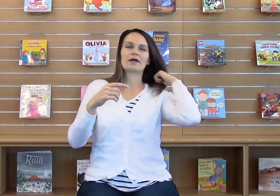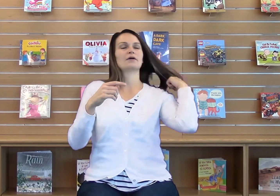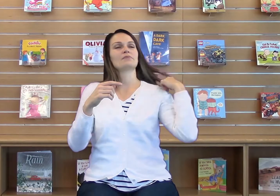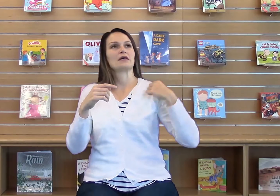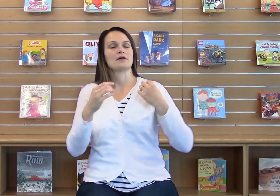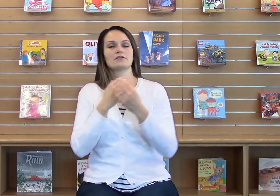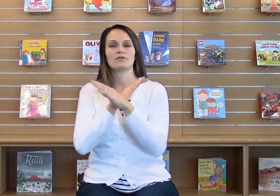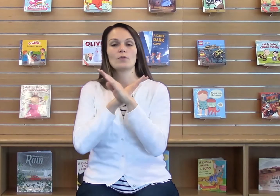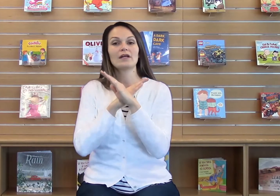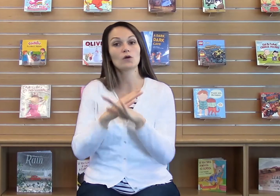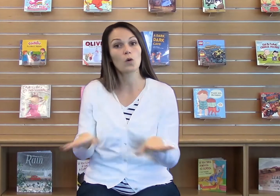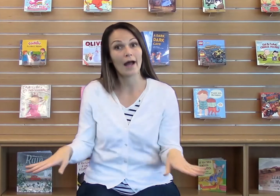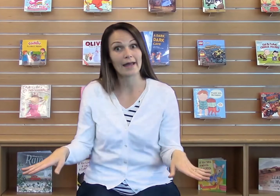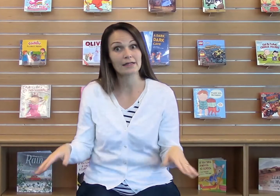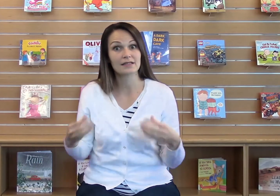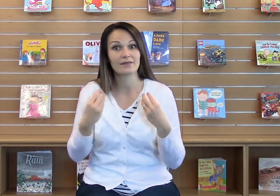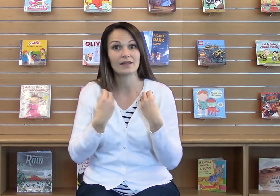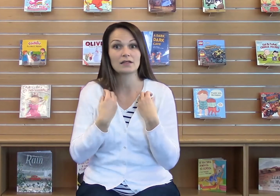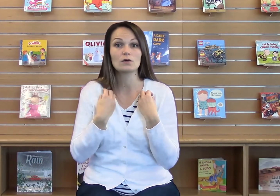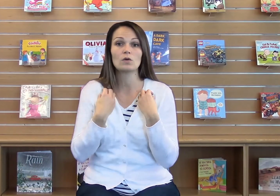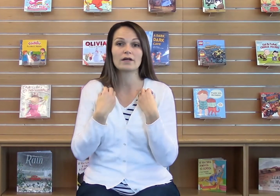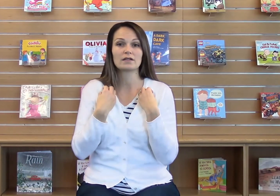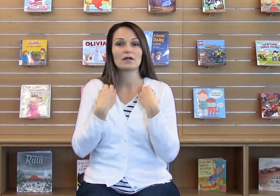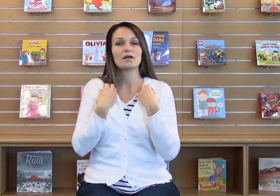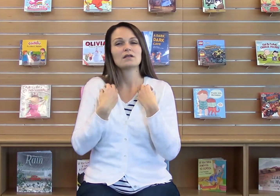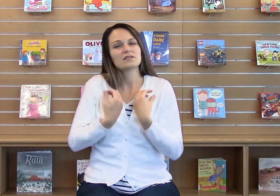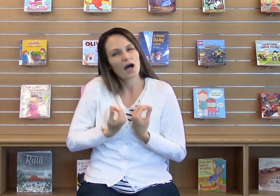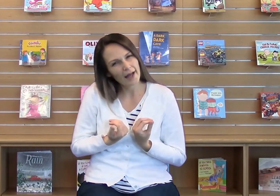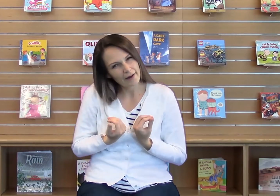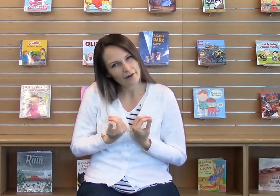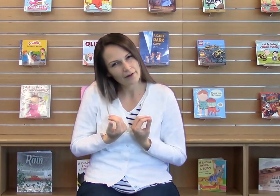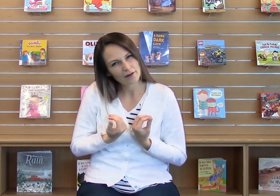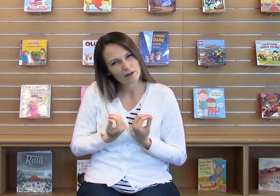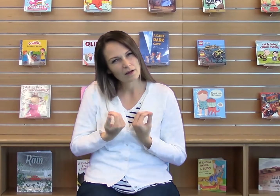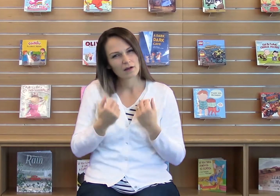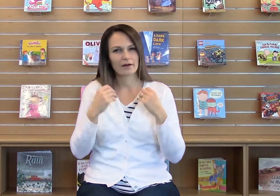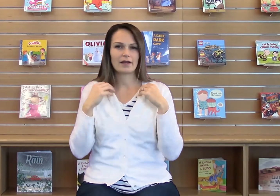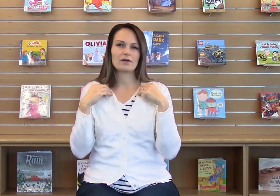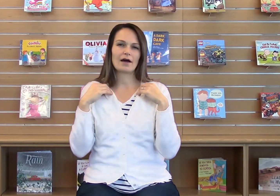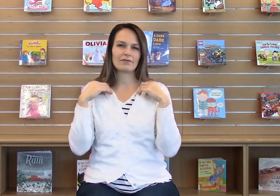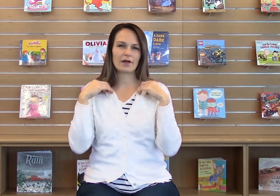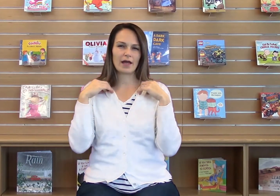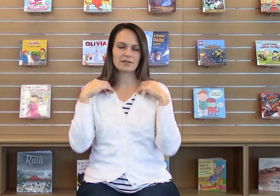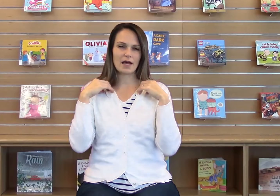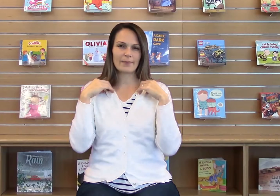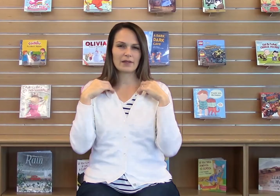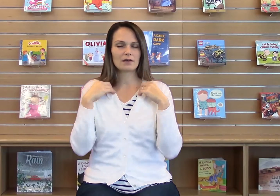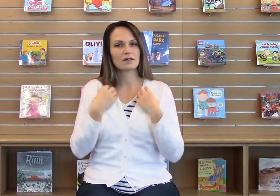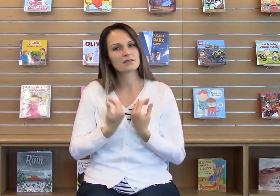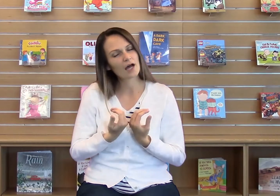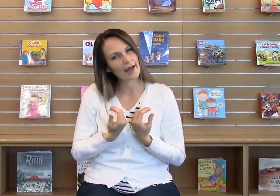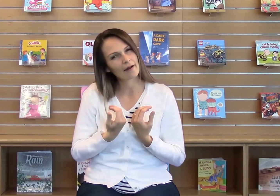okay? So if you want it quiet and then you want tired, right? You have your hands up and then tired.